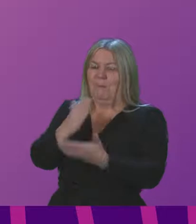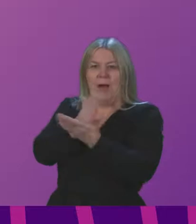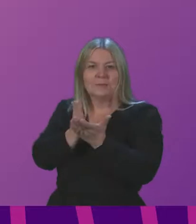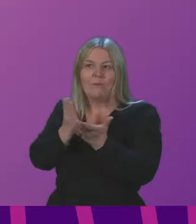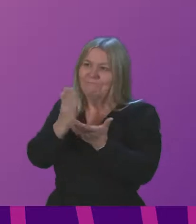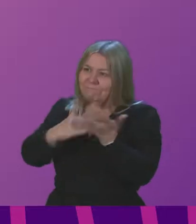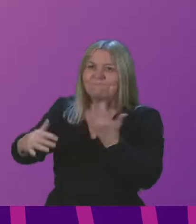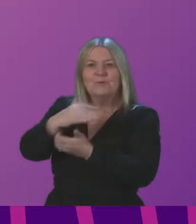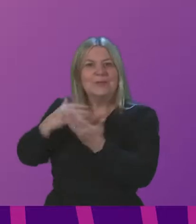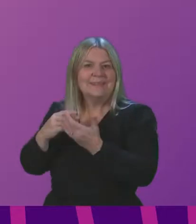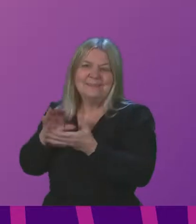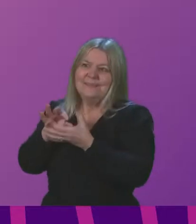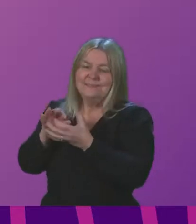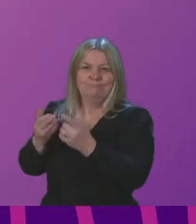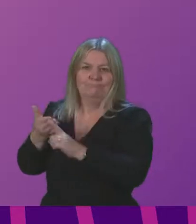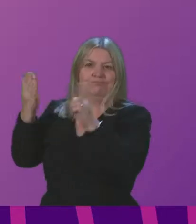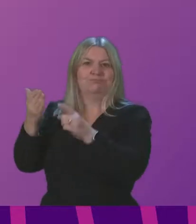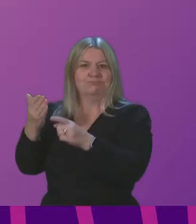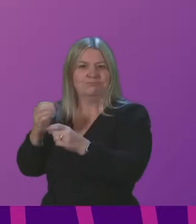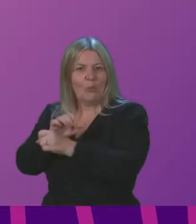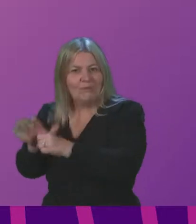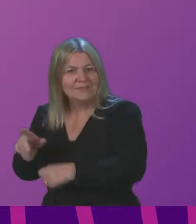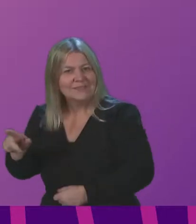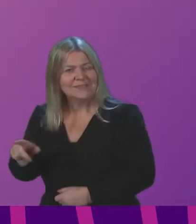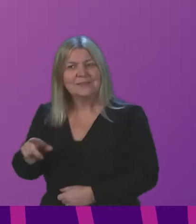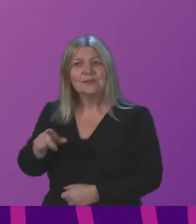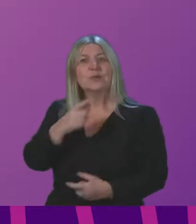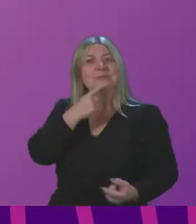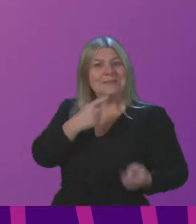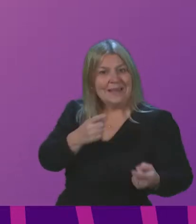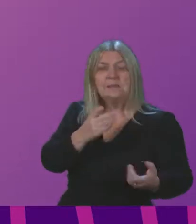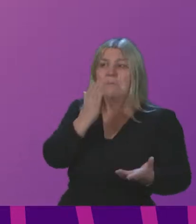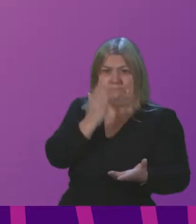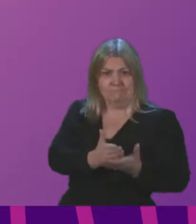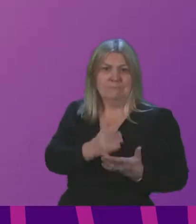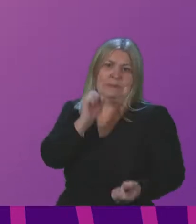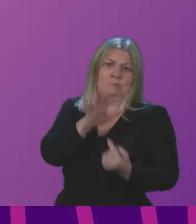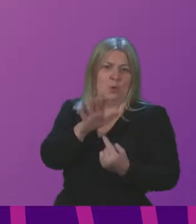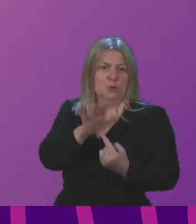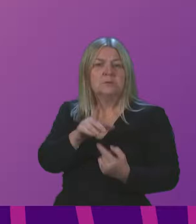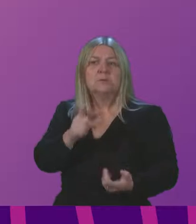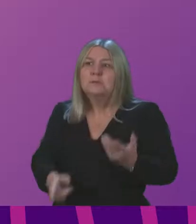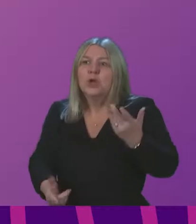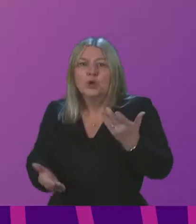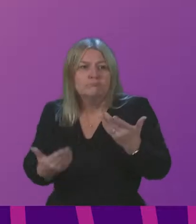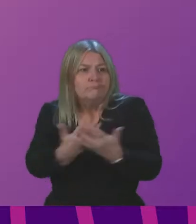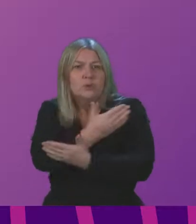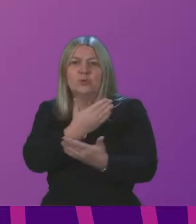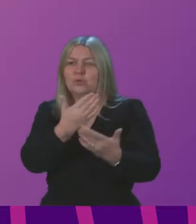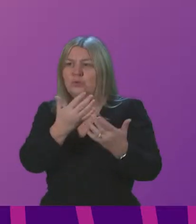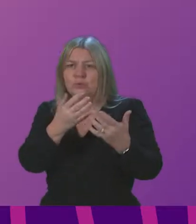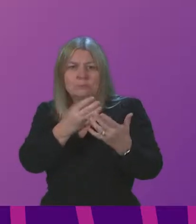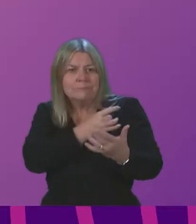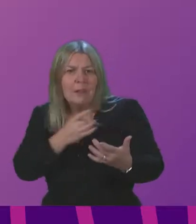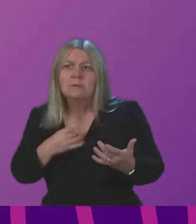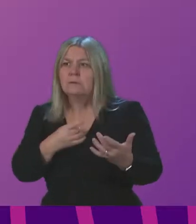drones delivering medical supplies to remote regions, and new optometry technology will soon be trialled to support primary care. So today's